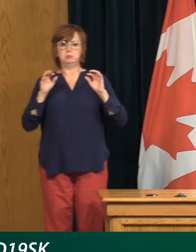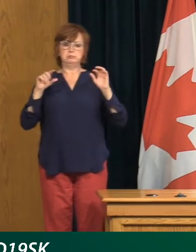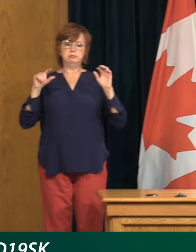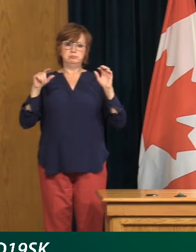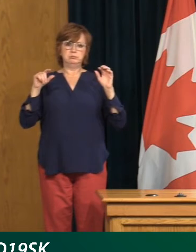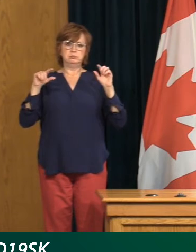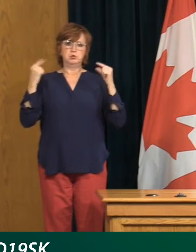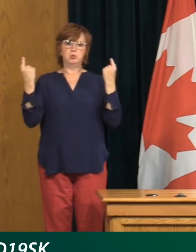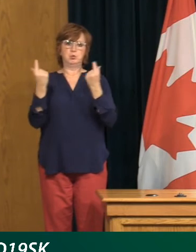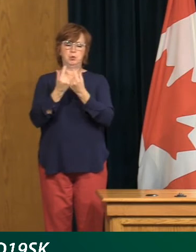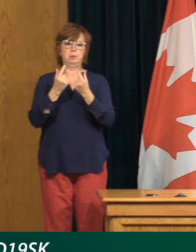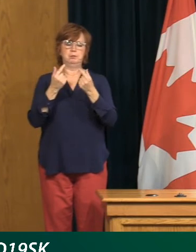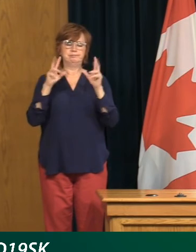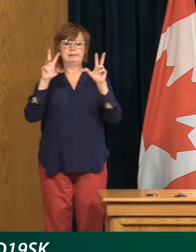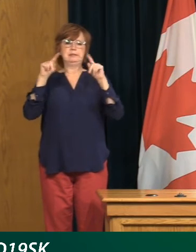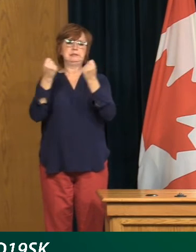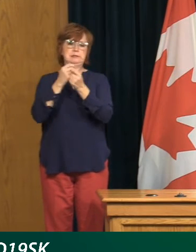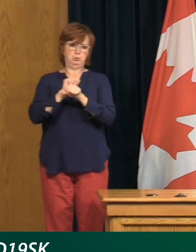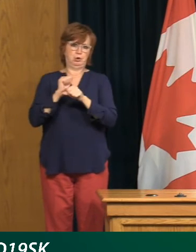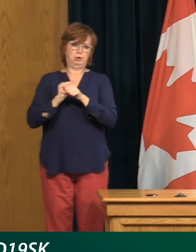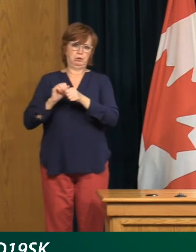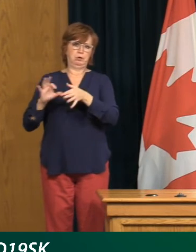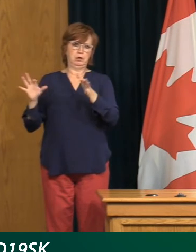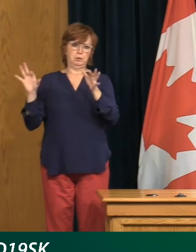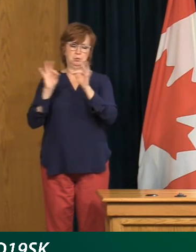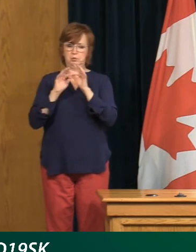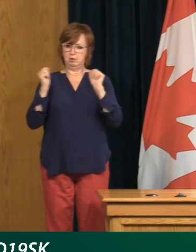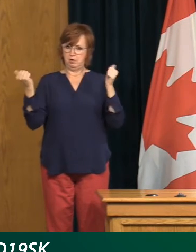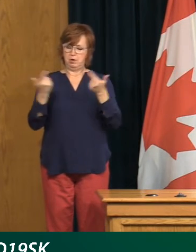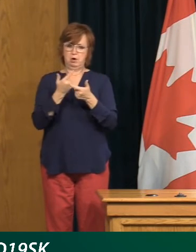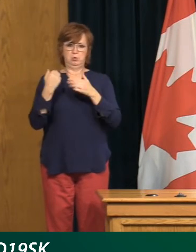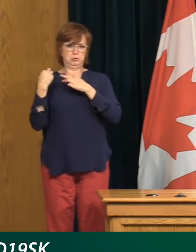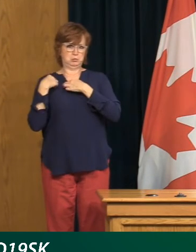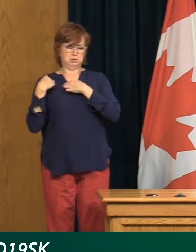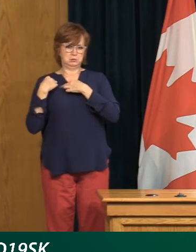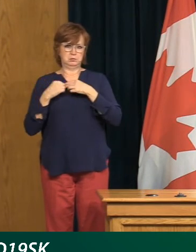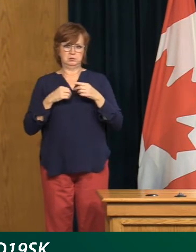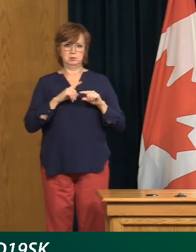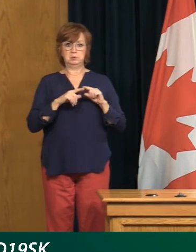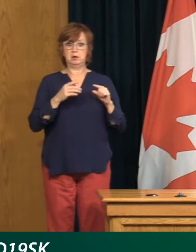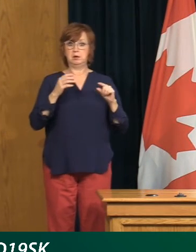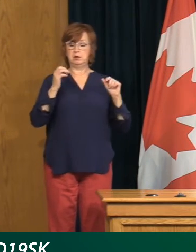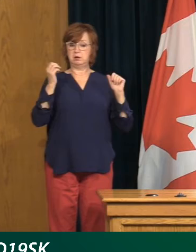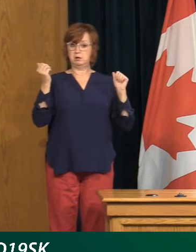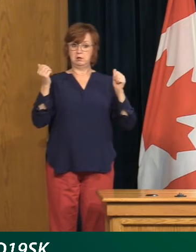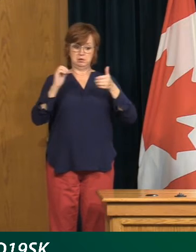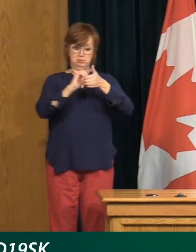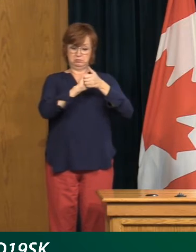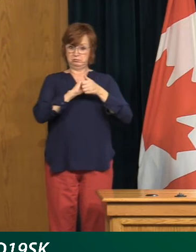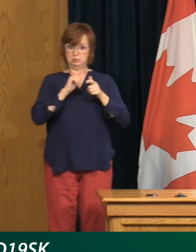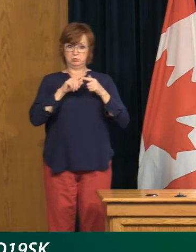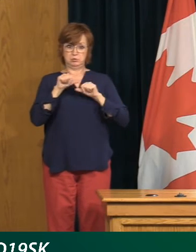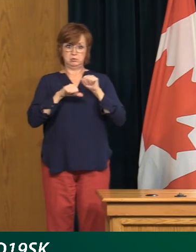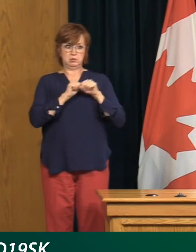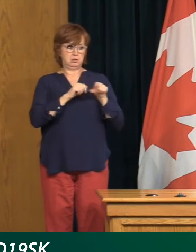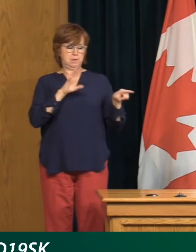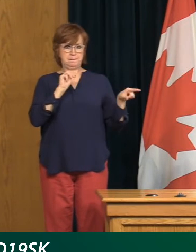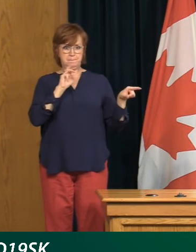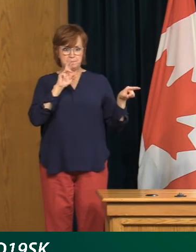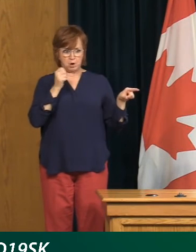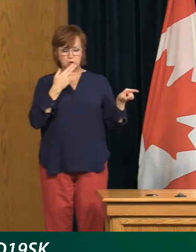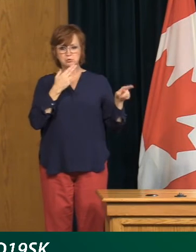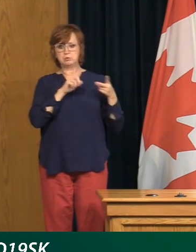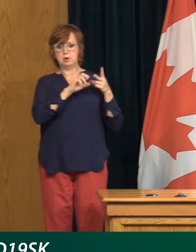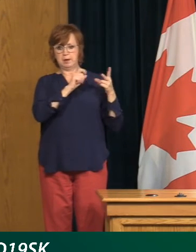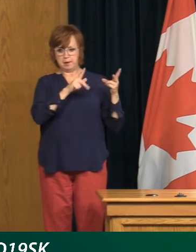know that if we went into total lockdown, case numbers would go down. We all know that from March, April. But, you know, there's a tremendous cost to that in terms of